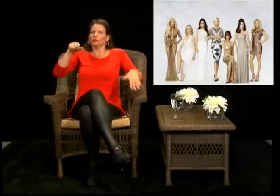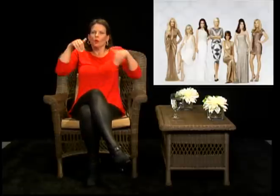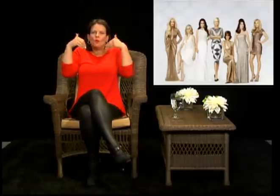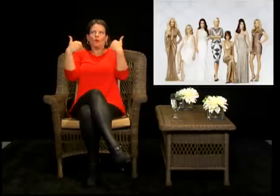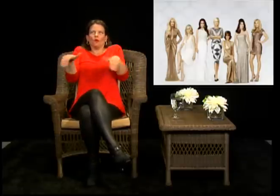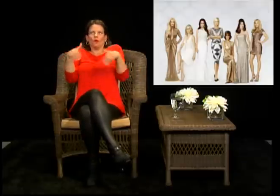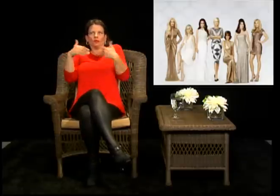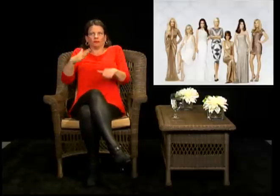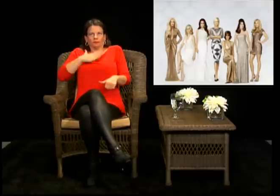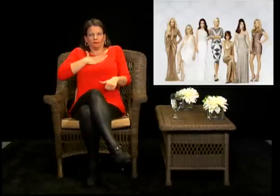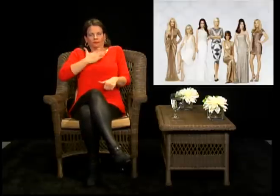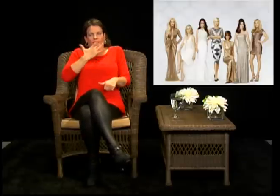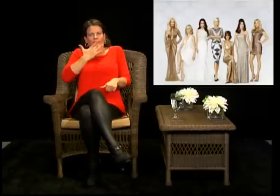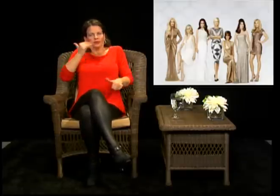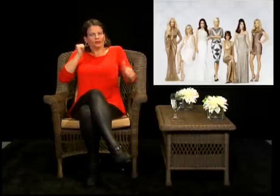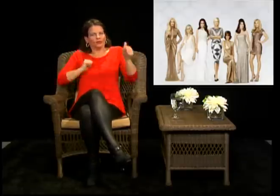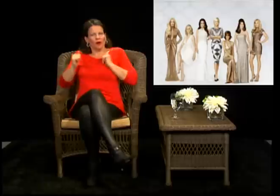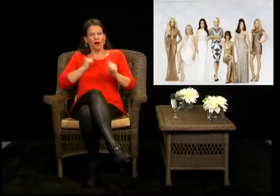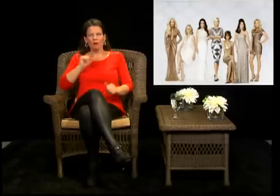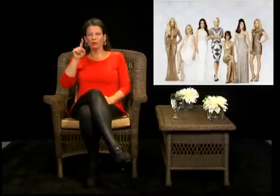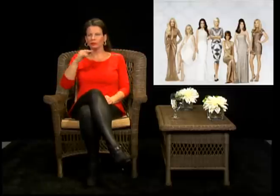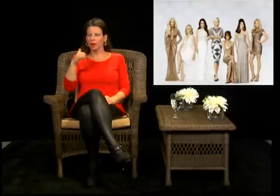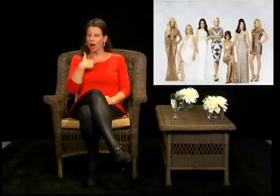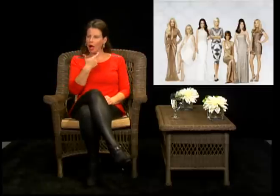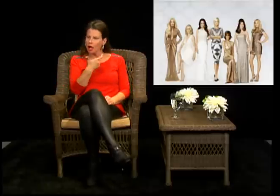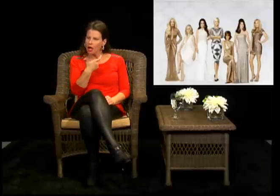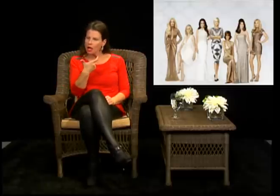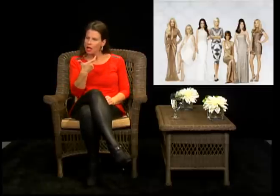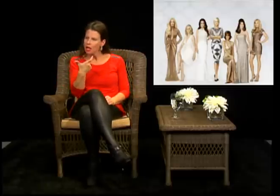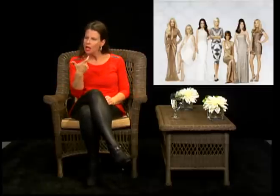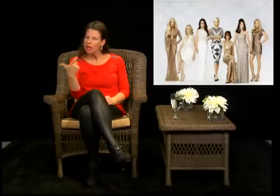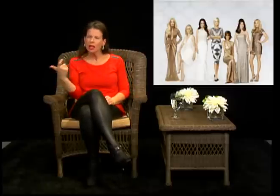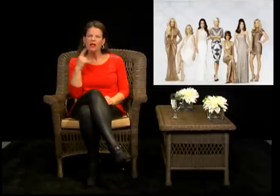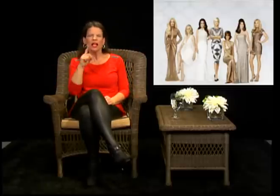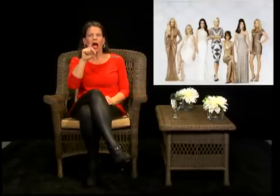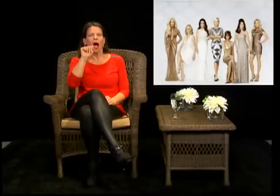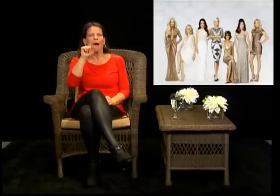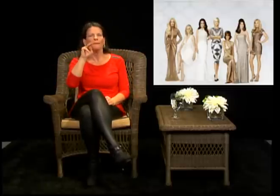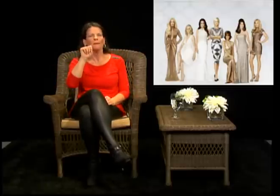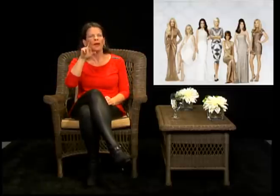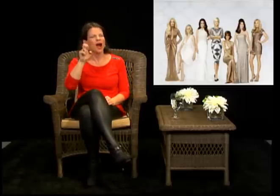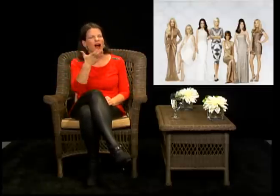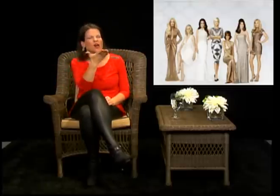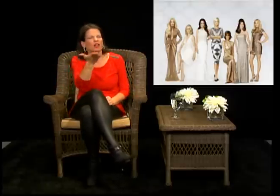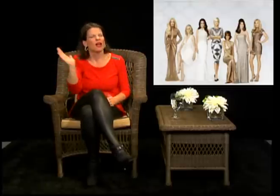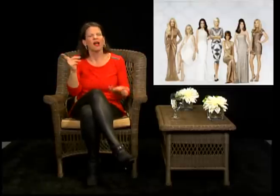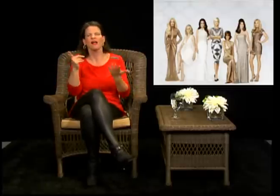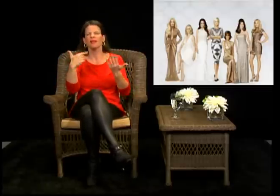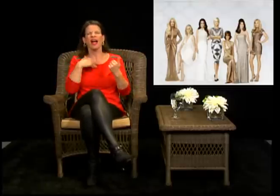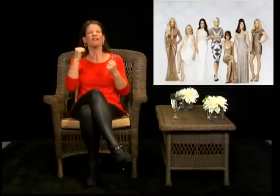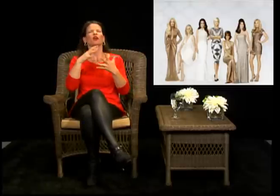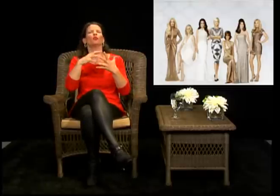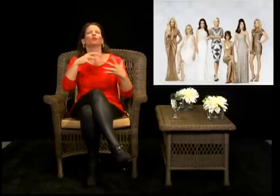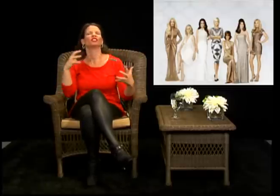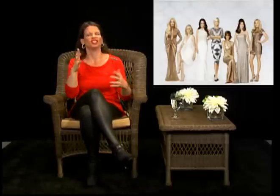So Housewives of Beverly Hills. Oh, it's one of my favorite shows. I always watch all of the